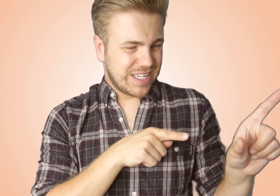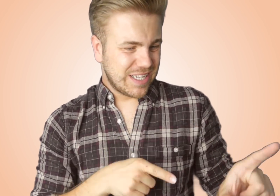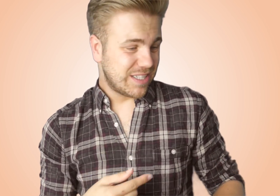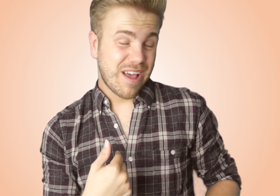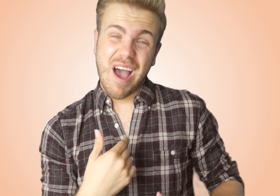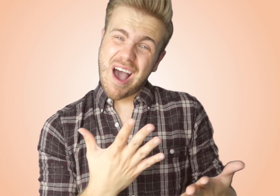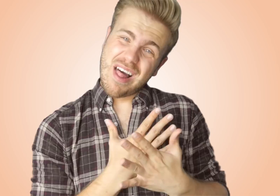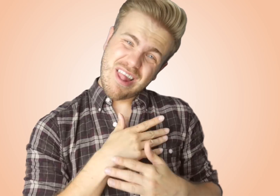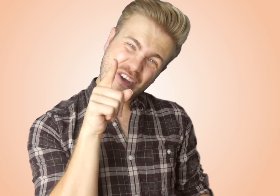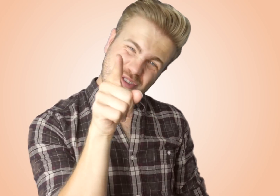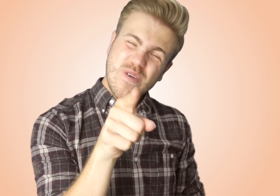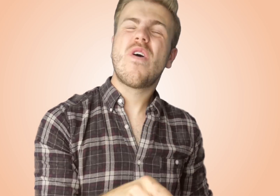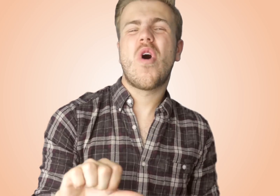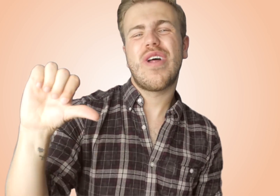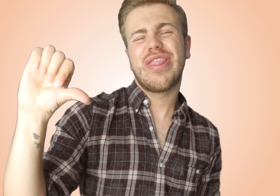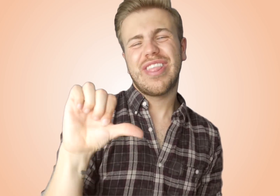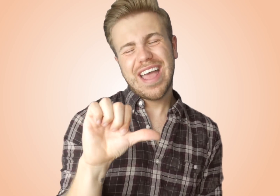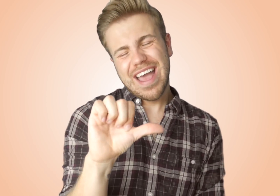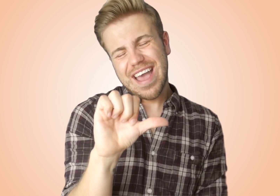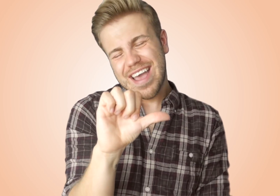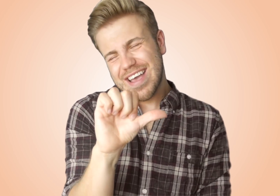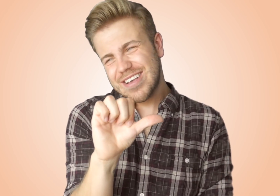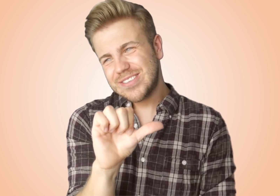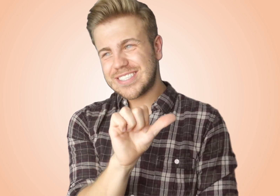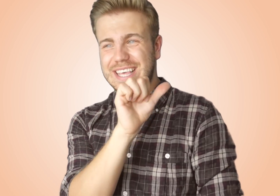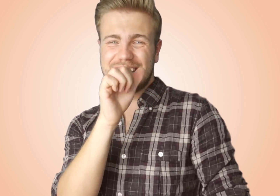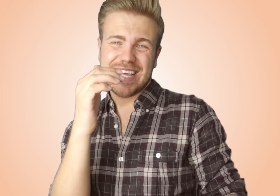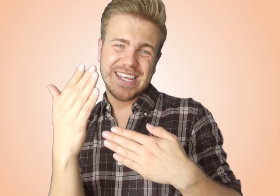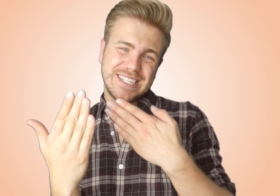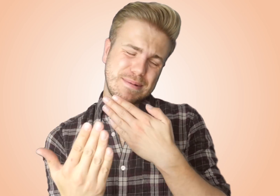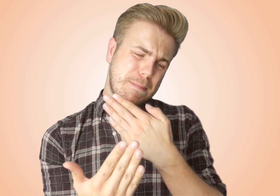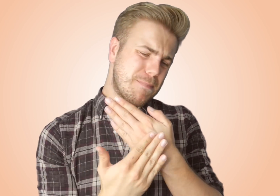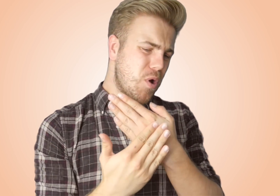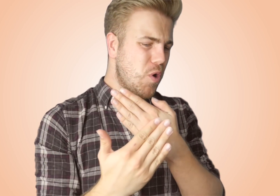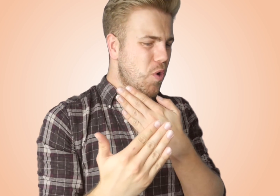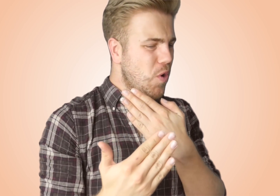I'll love you for a thousand years